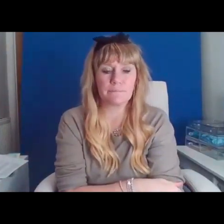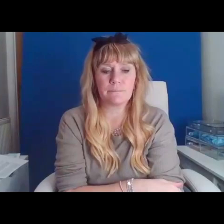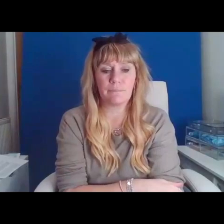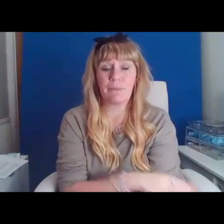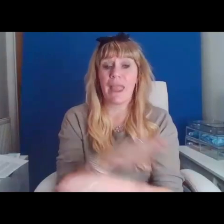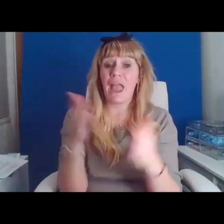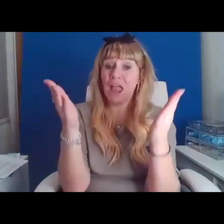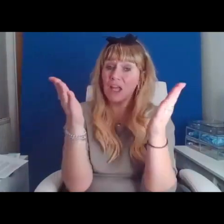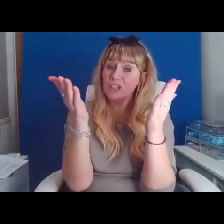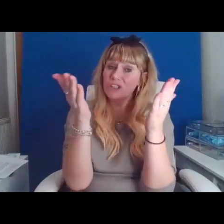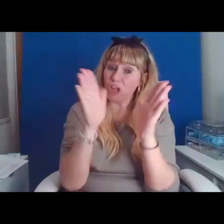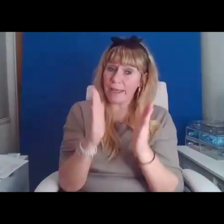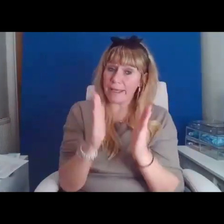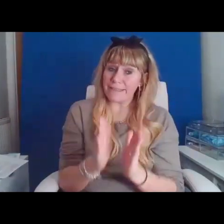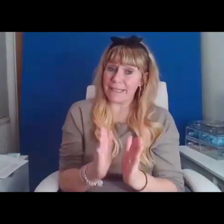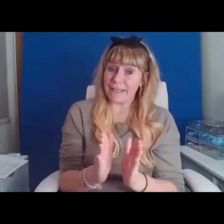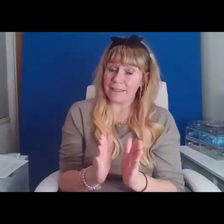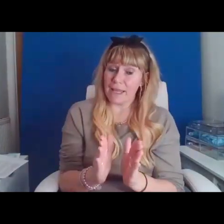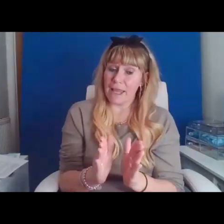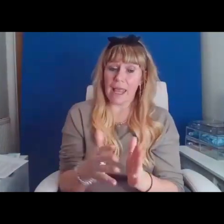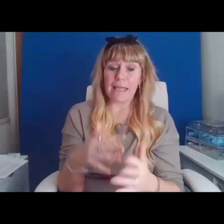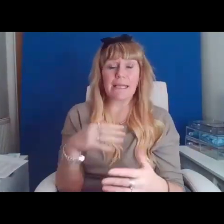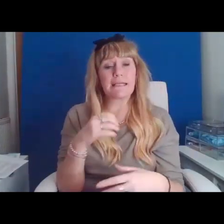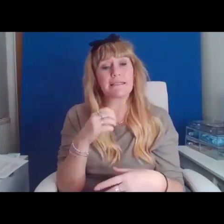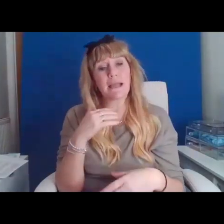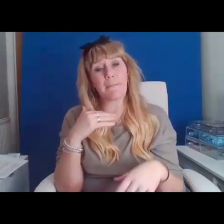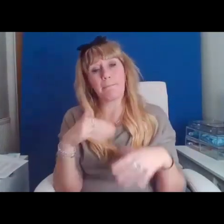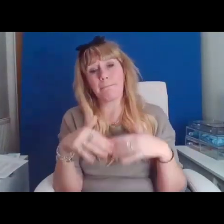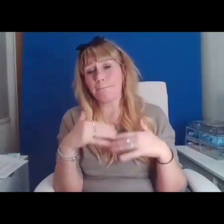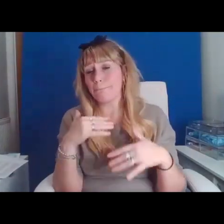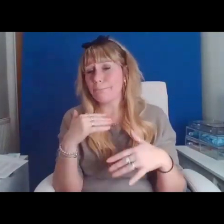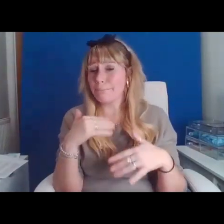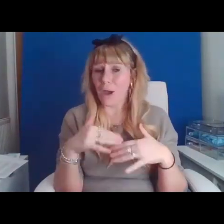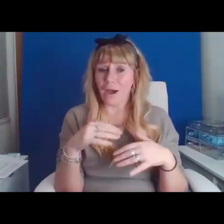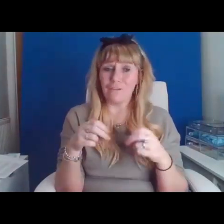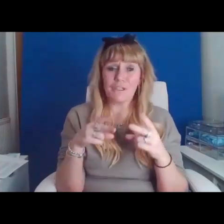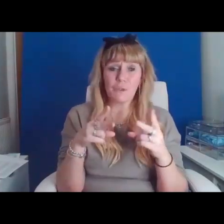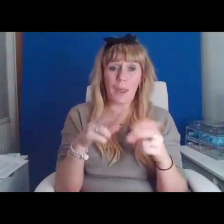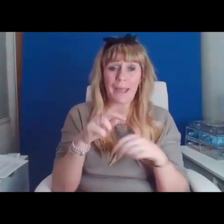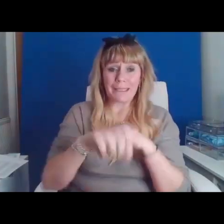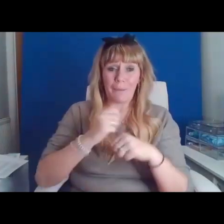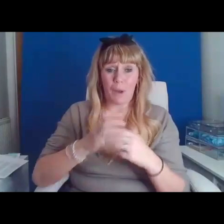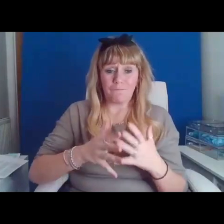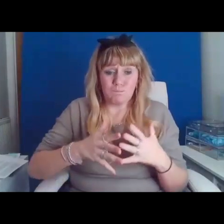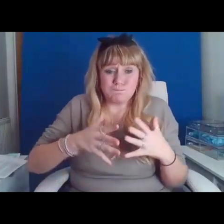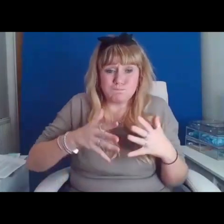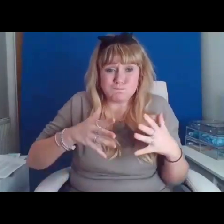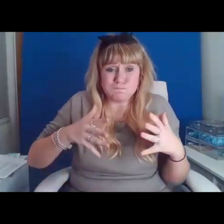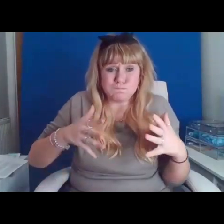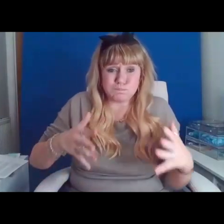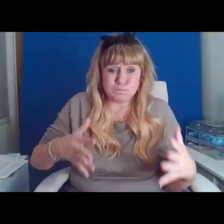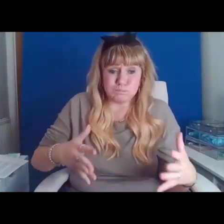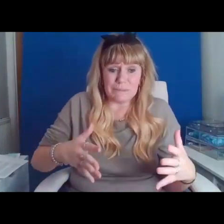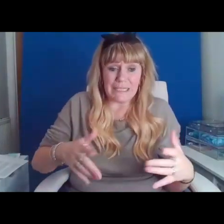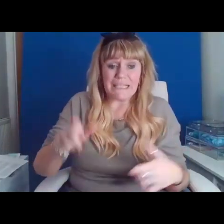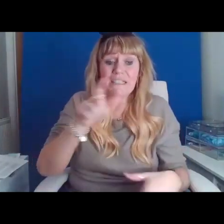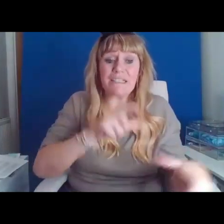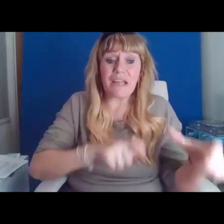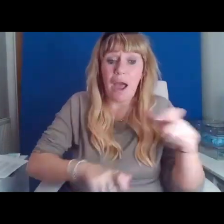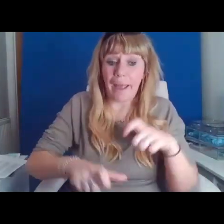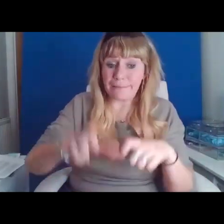Dieting is a marvellous way to get fatter. Science tells us this very emphatically.